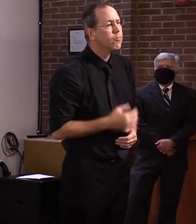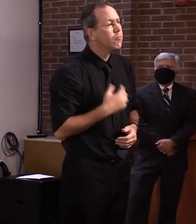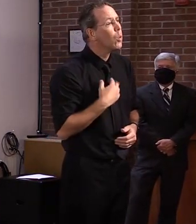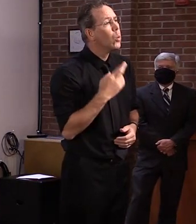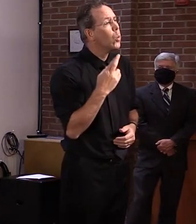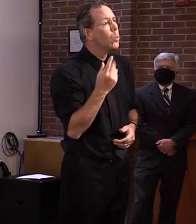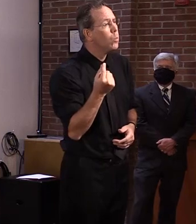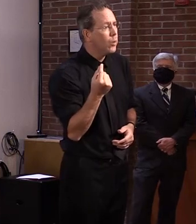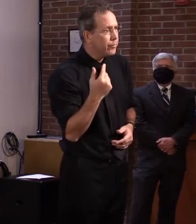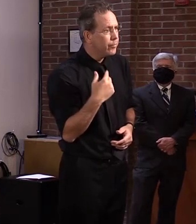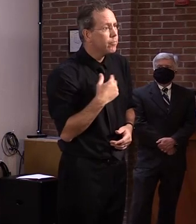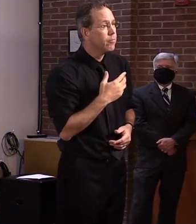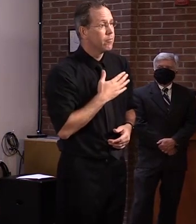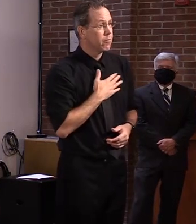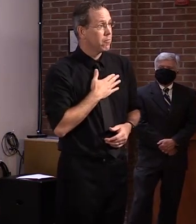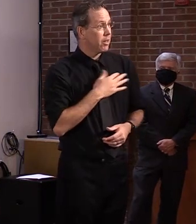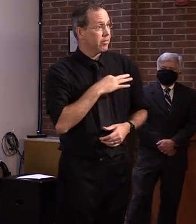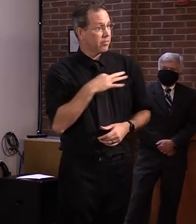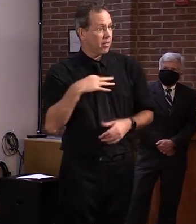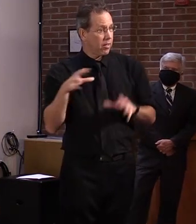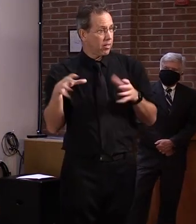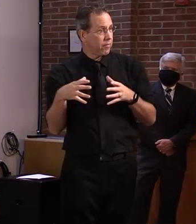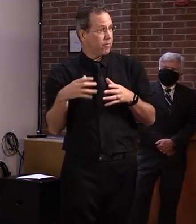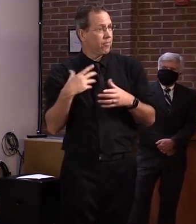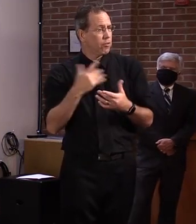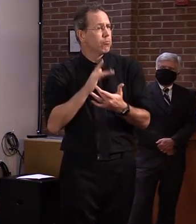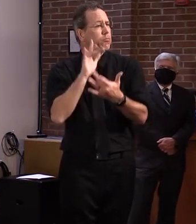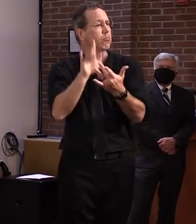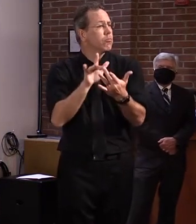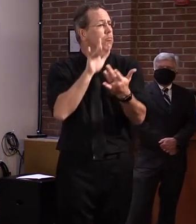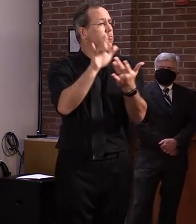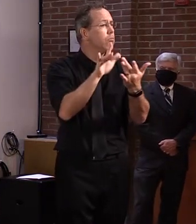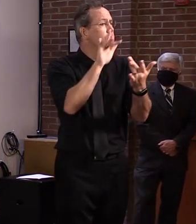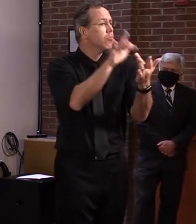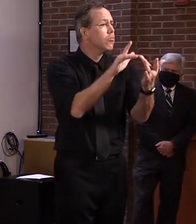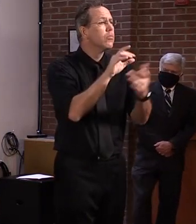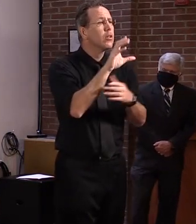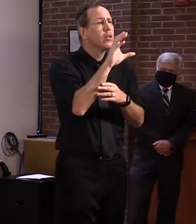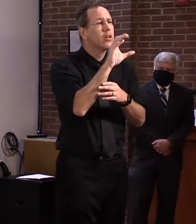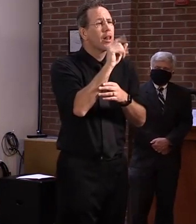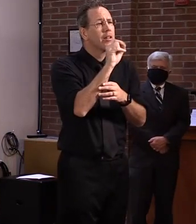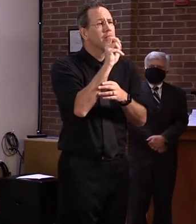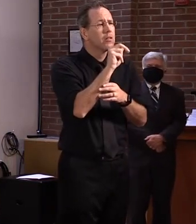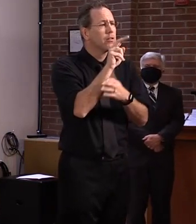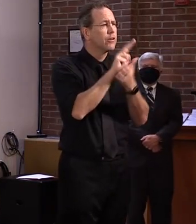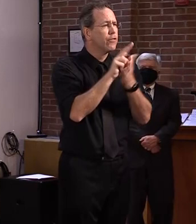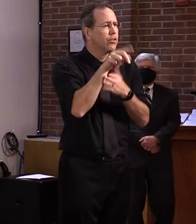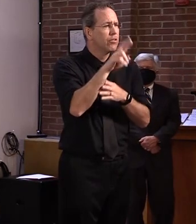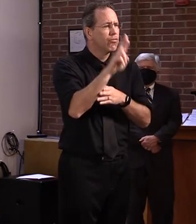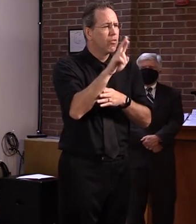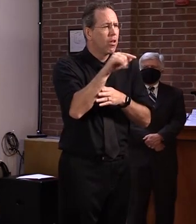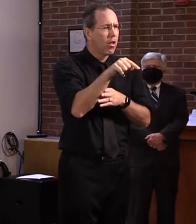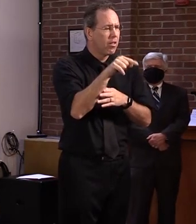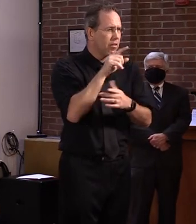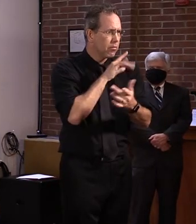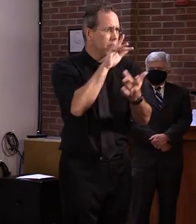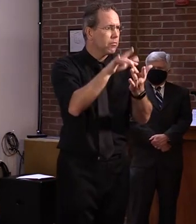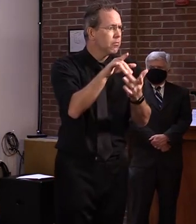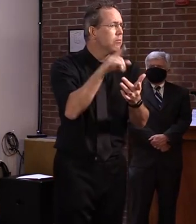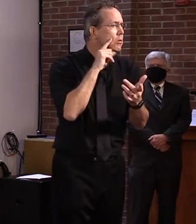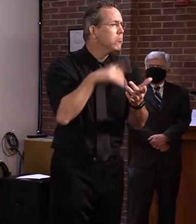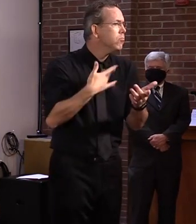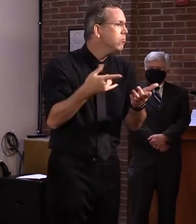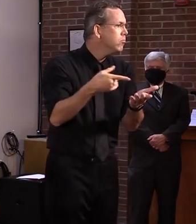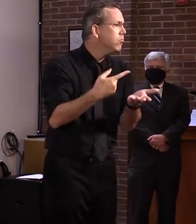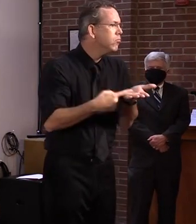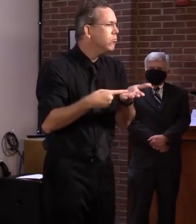folks on our staff, uh, have reached out, uh, to, uh, to Castleton, uh, today. And, uh, we hope, um, that they will make an